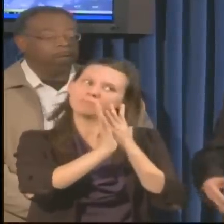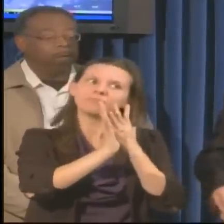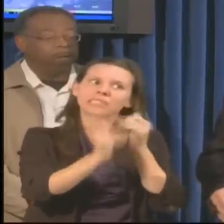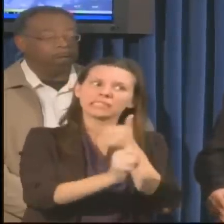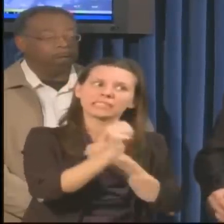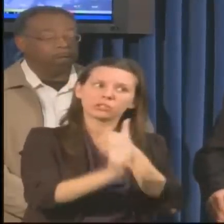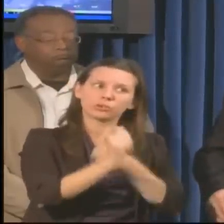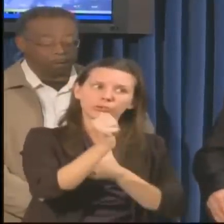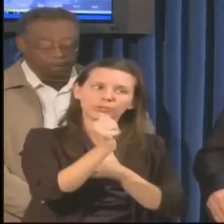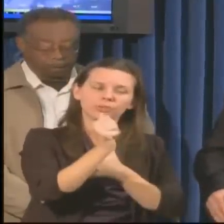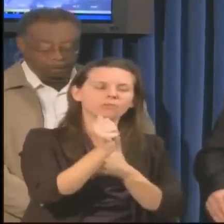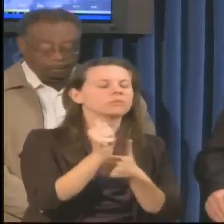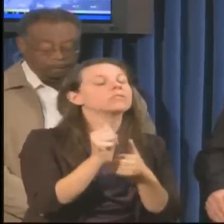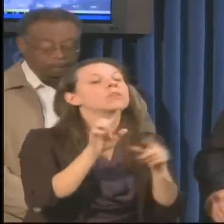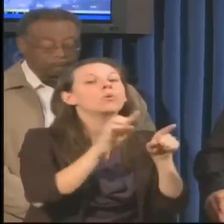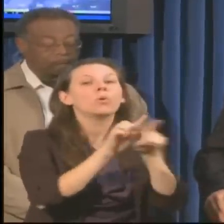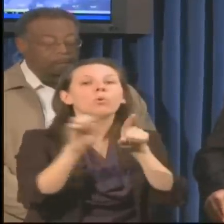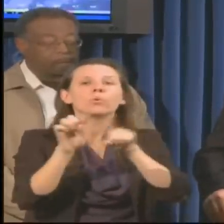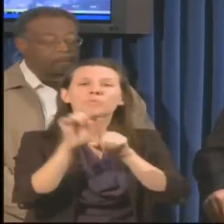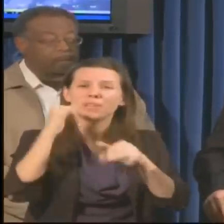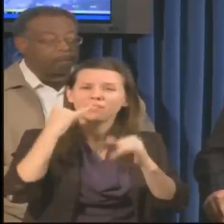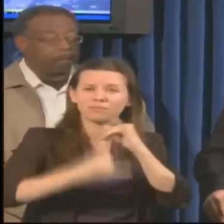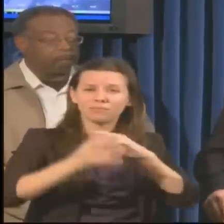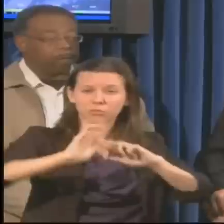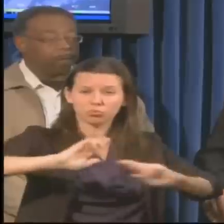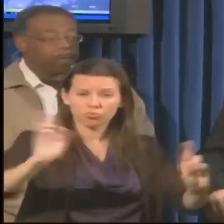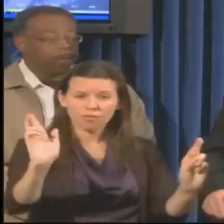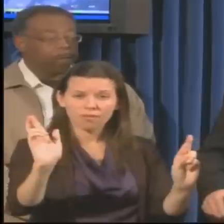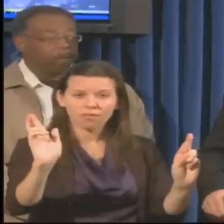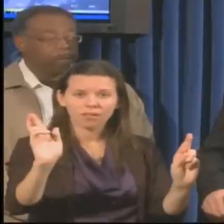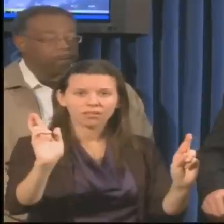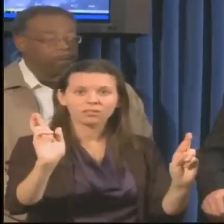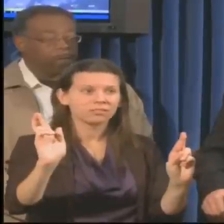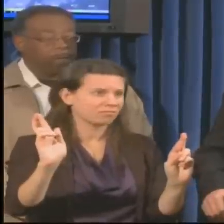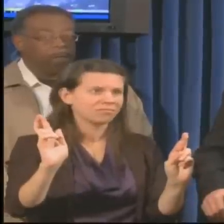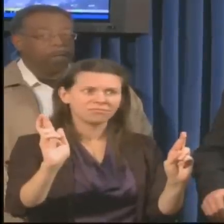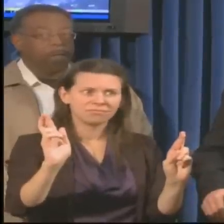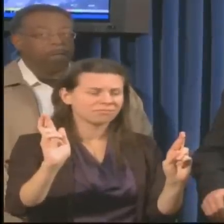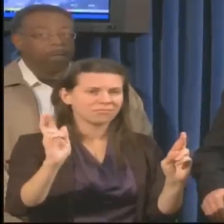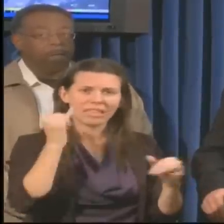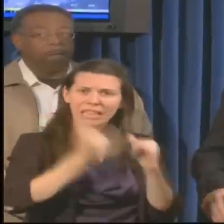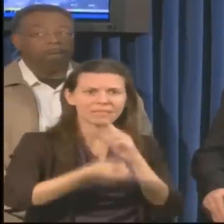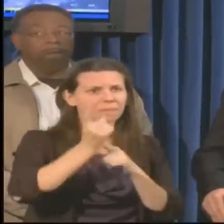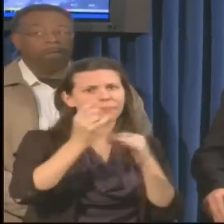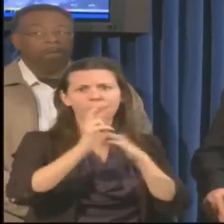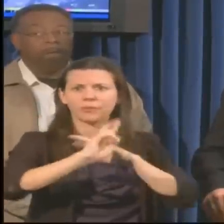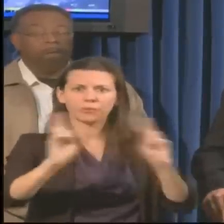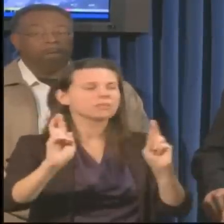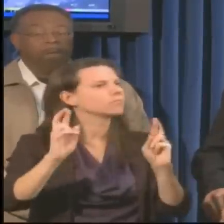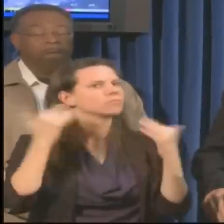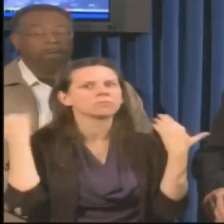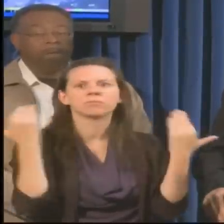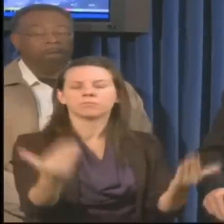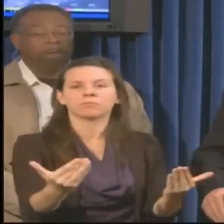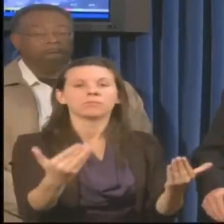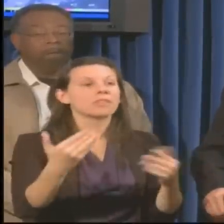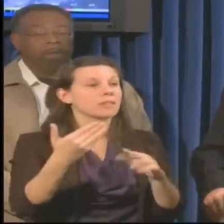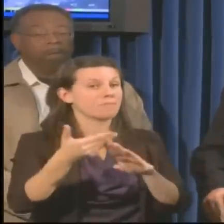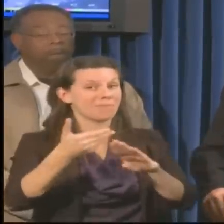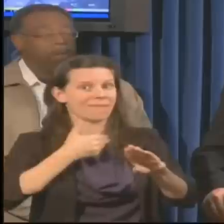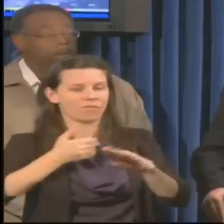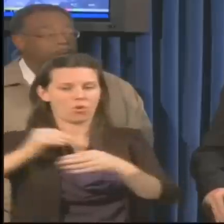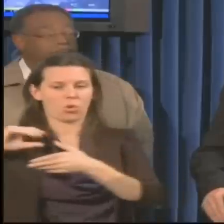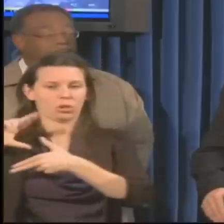are things that can be done at final preparations even early this afternoon before the storm arrives.